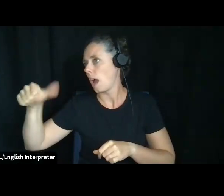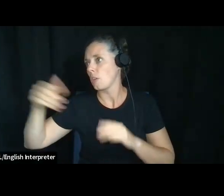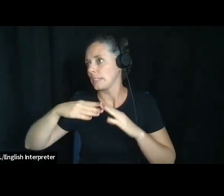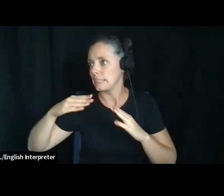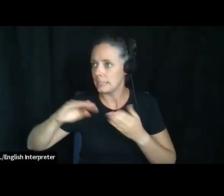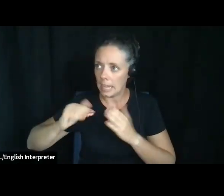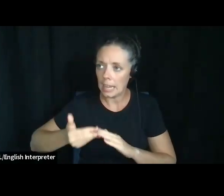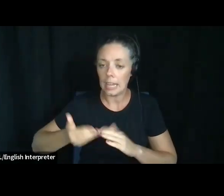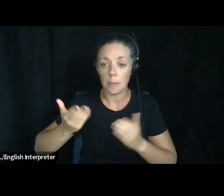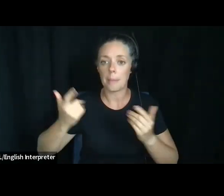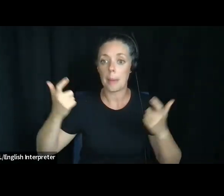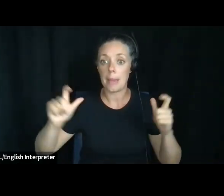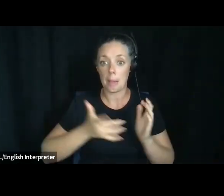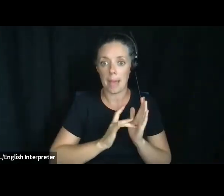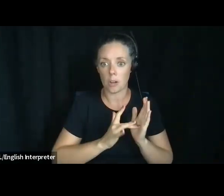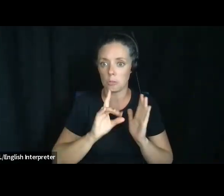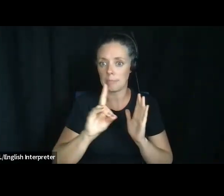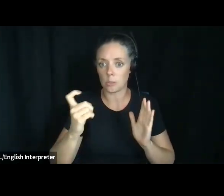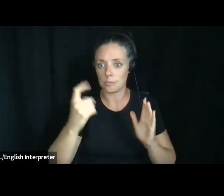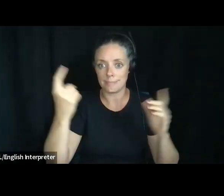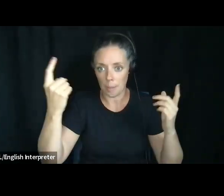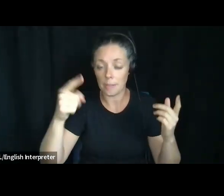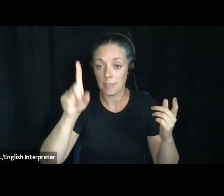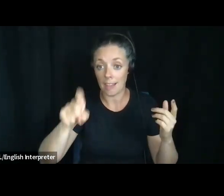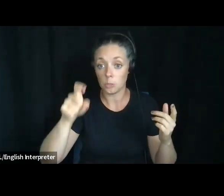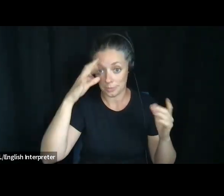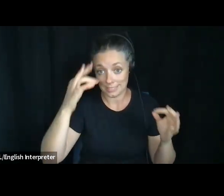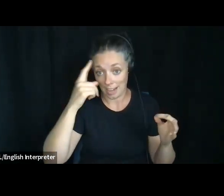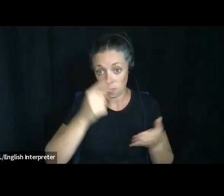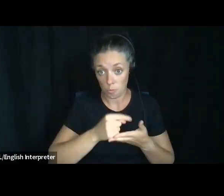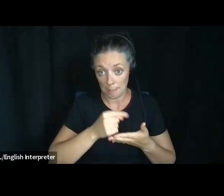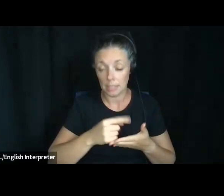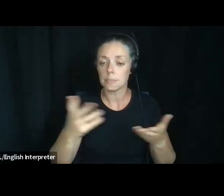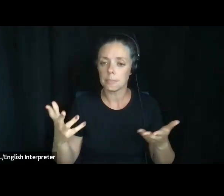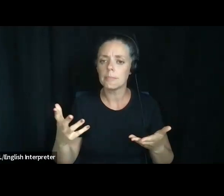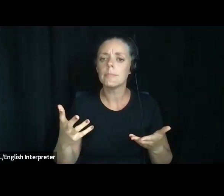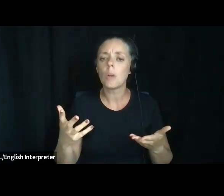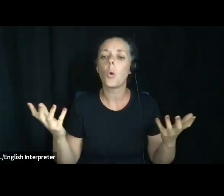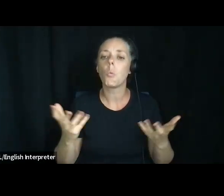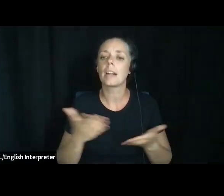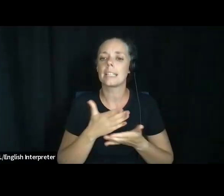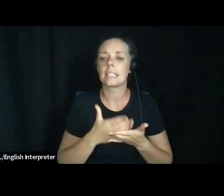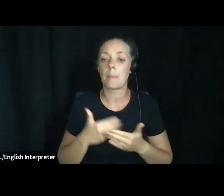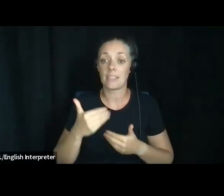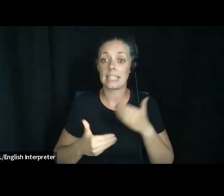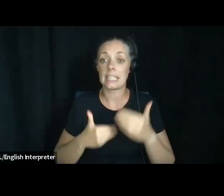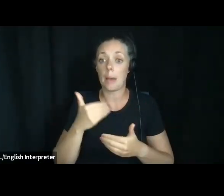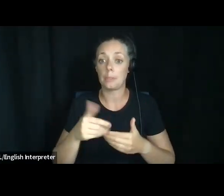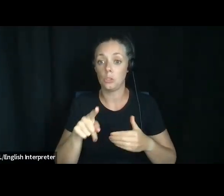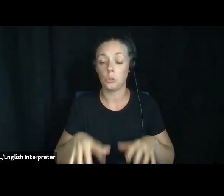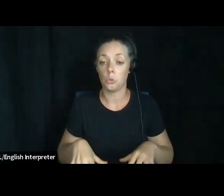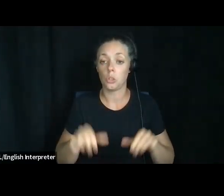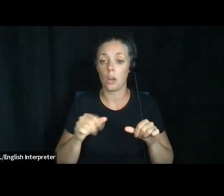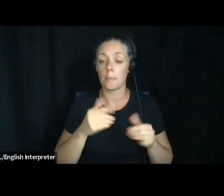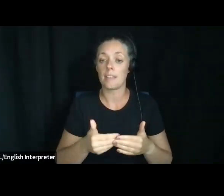medical, um, diagnosis, and you have to decide on treatment. What are some of the steps that you took, um,